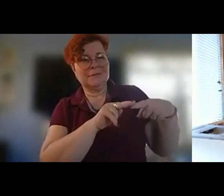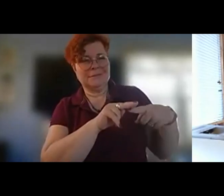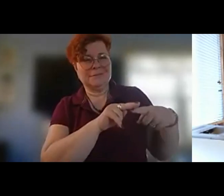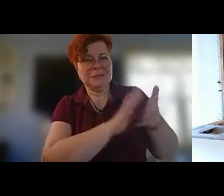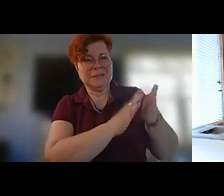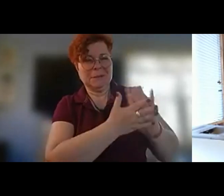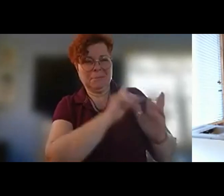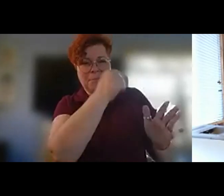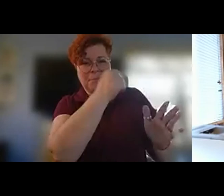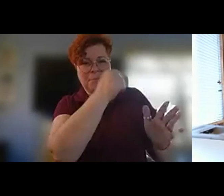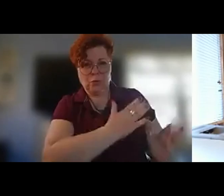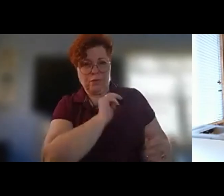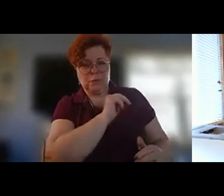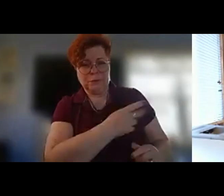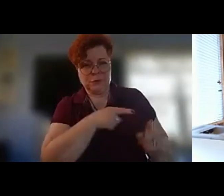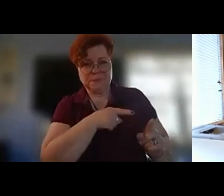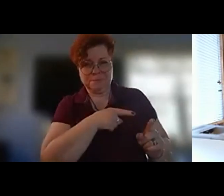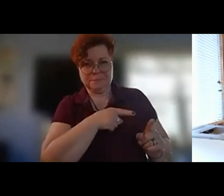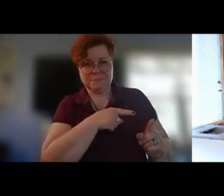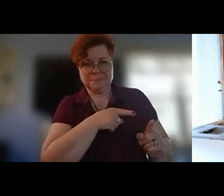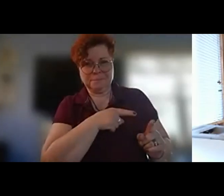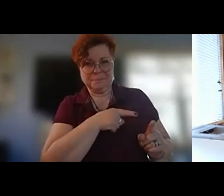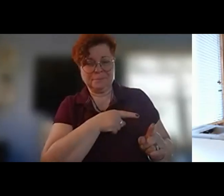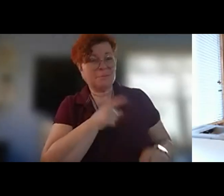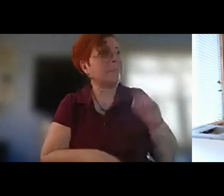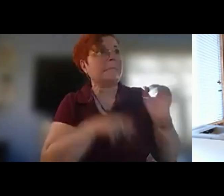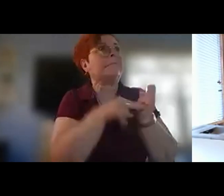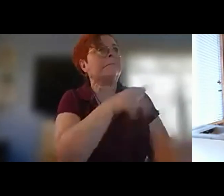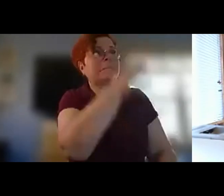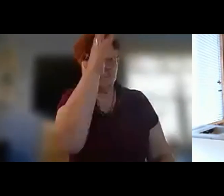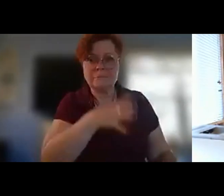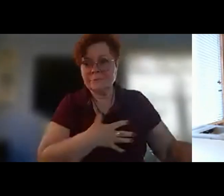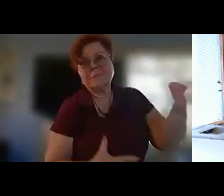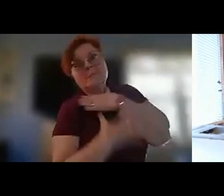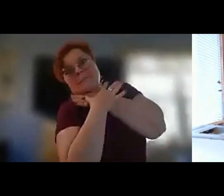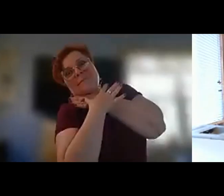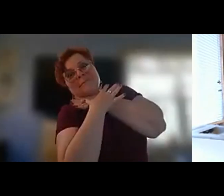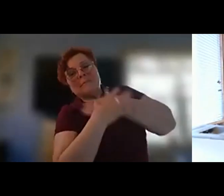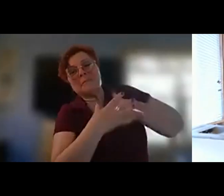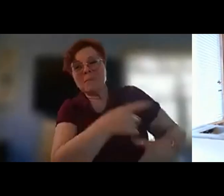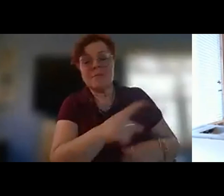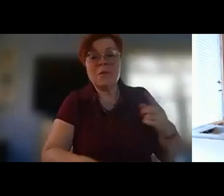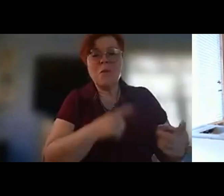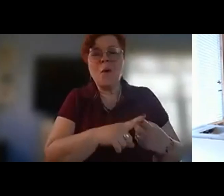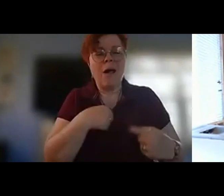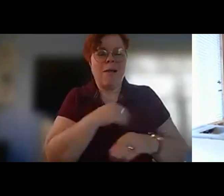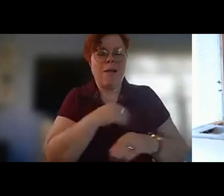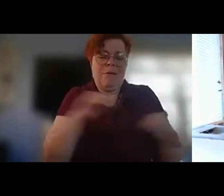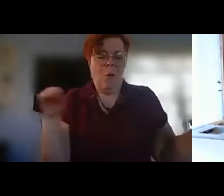new hampshire i couldn't stand craig benson i hadn't i had no connection with his